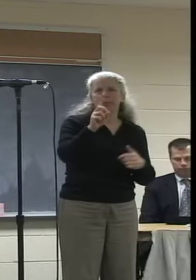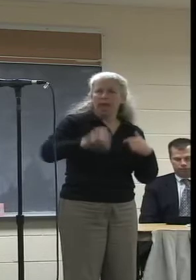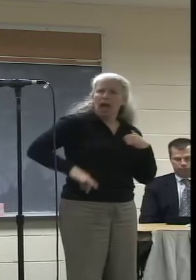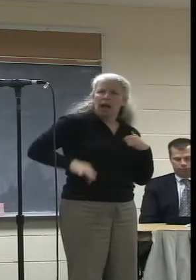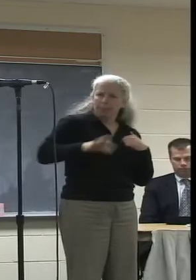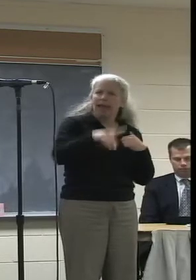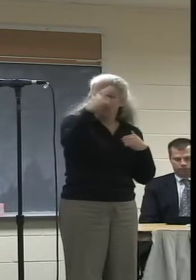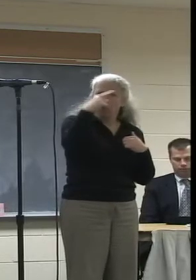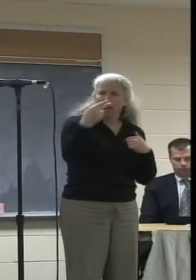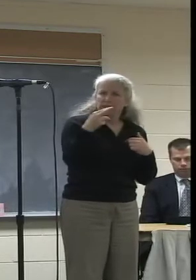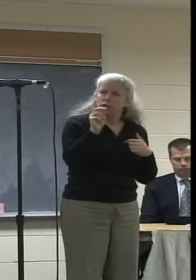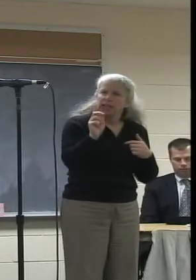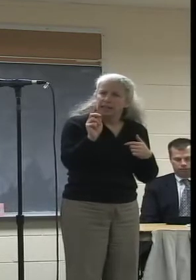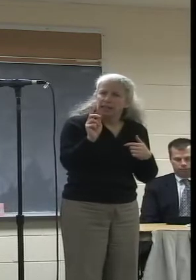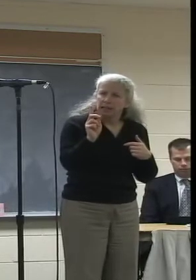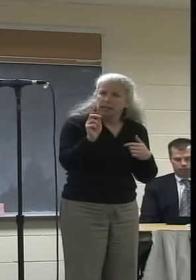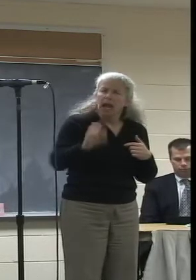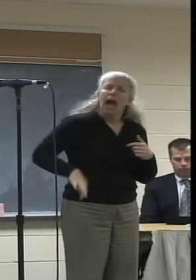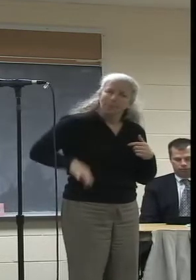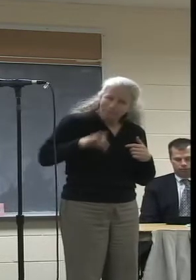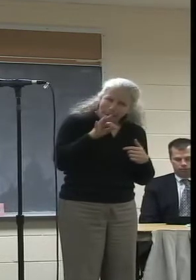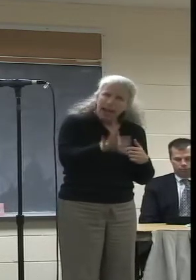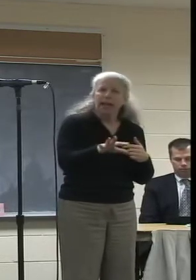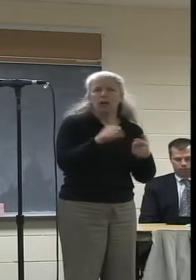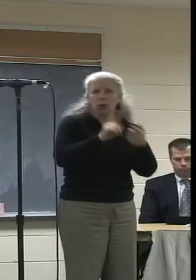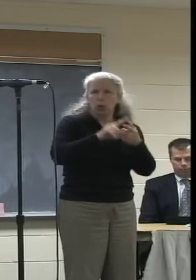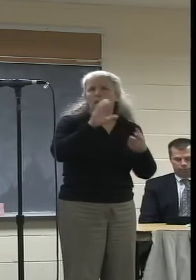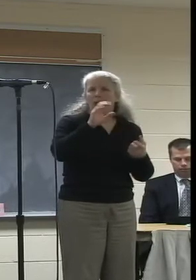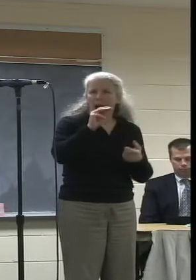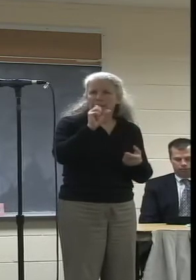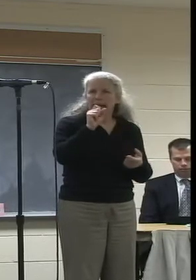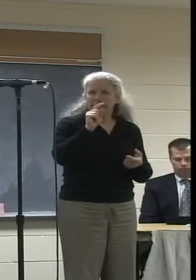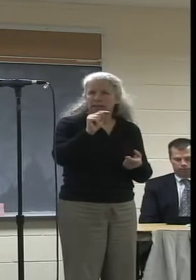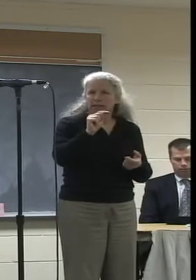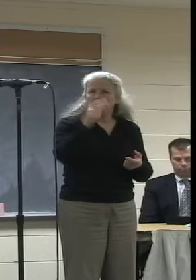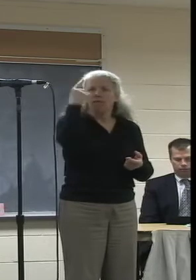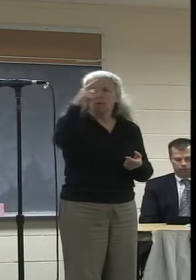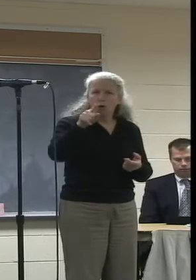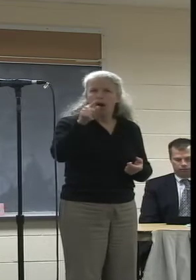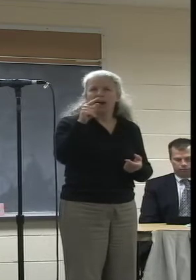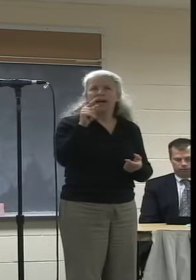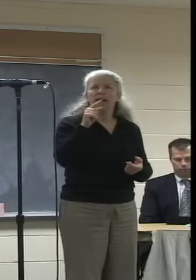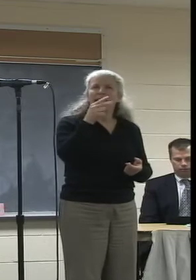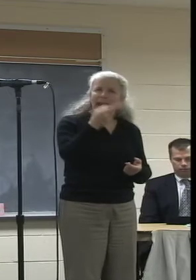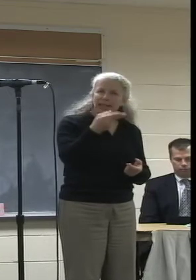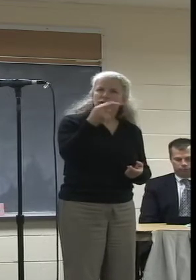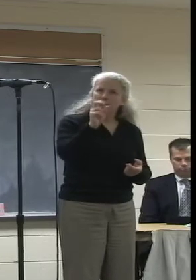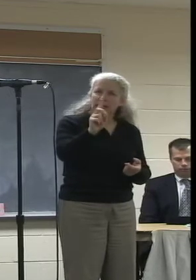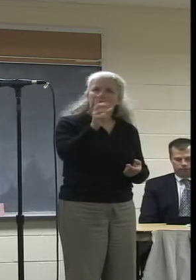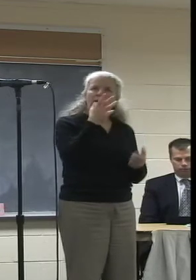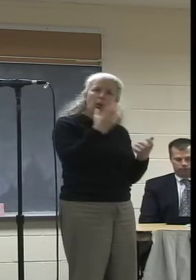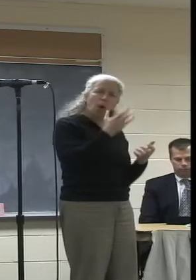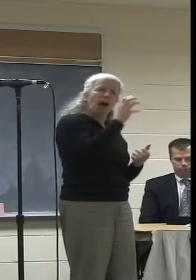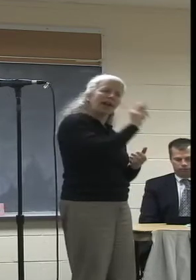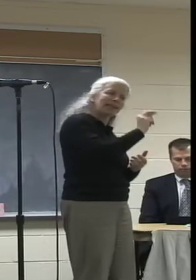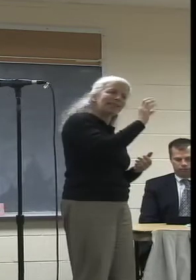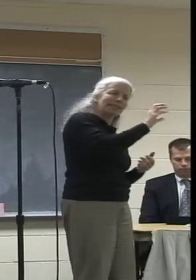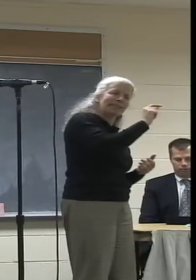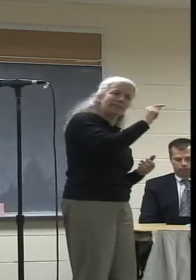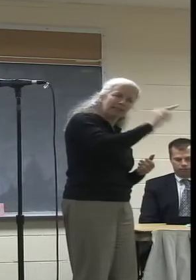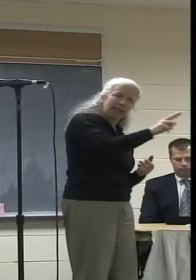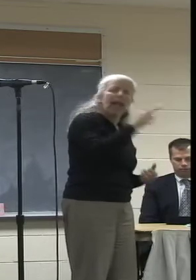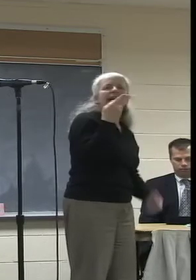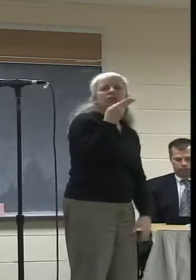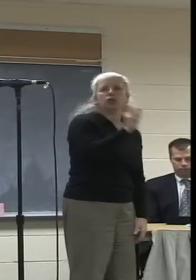for HD. I pay Comcast to get HD. And I want NCTV in HD. I want to see